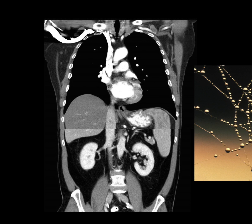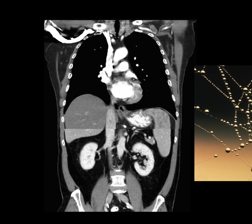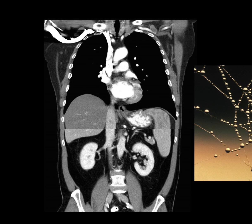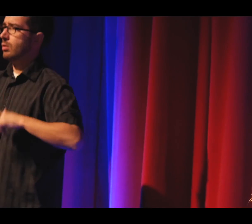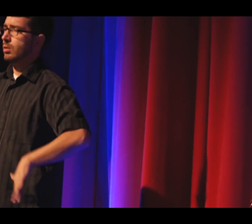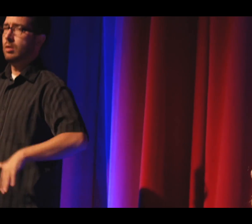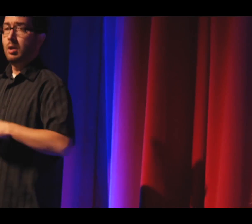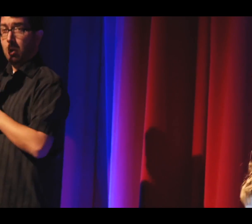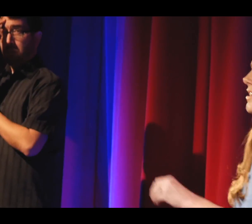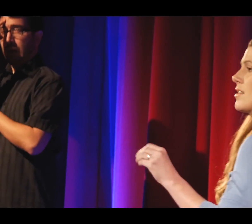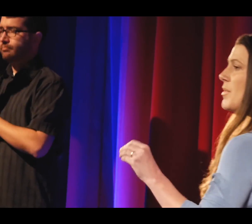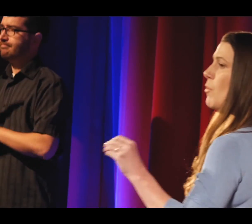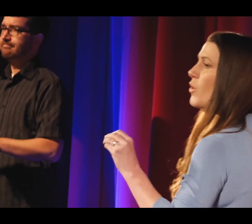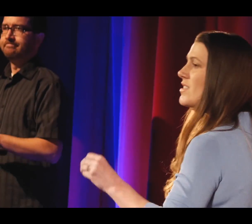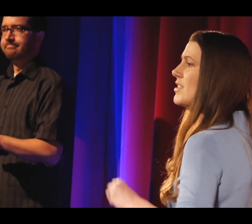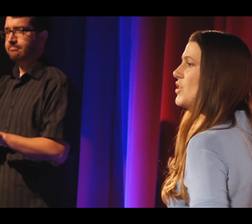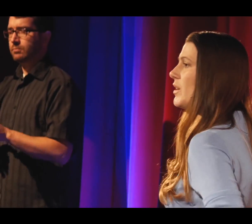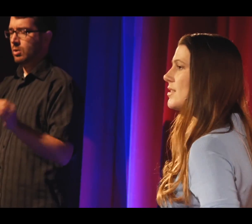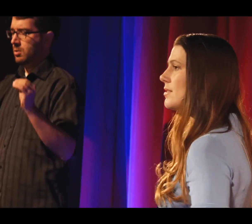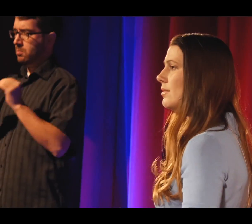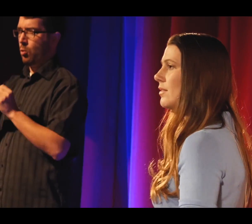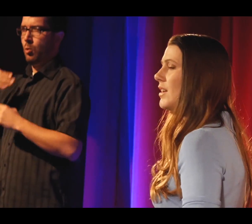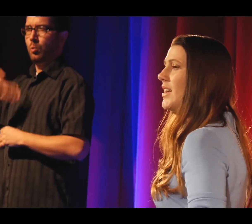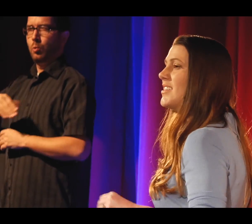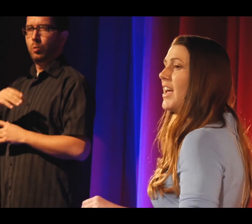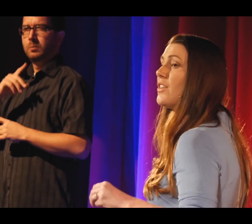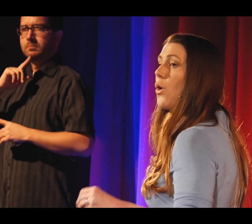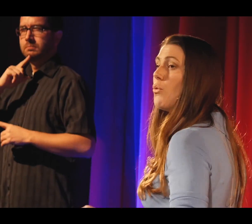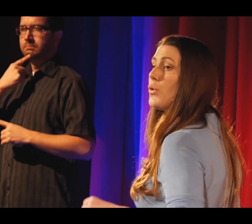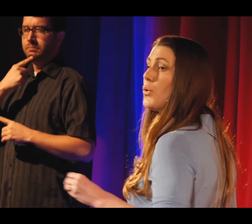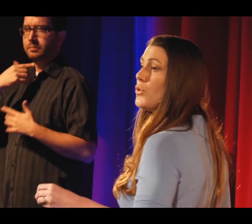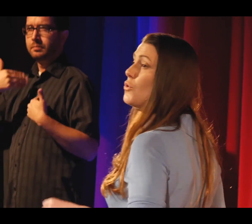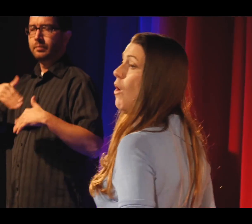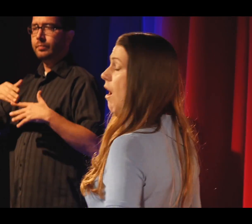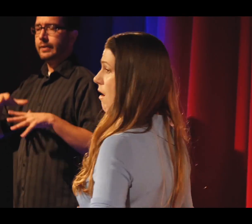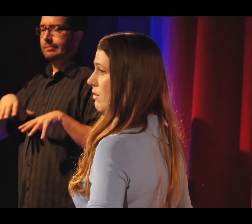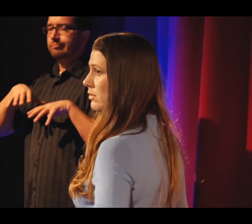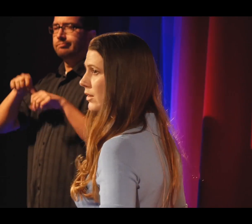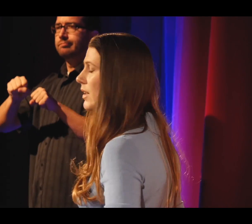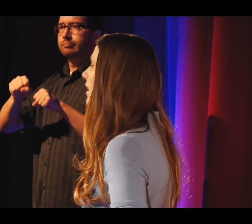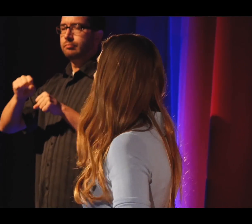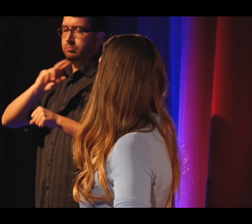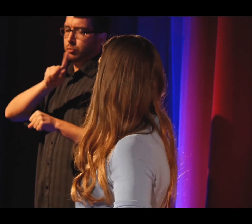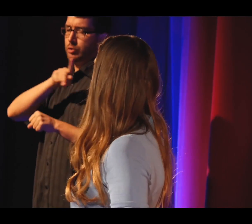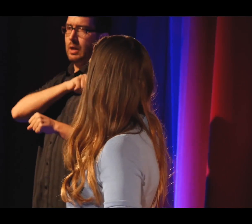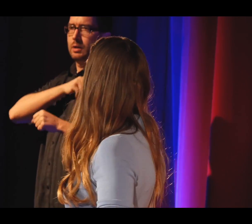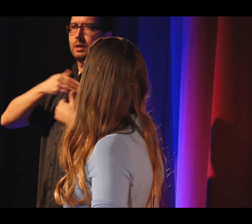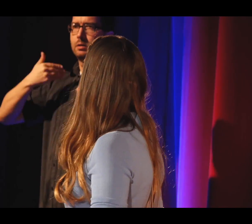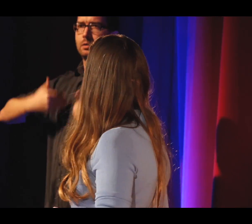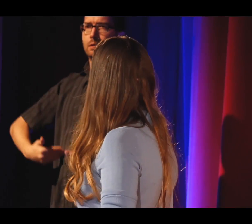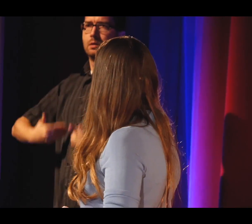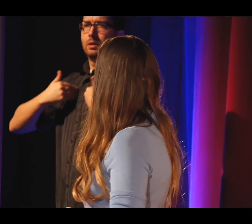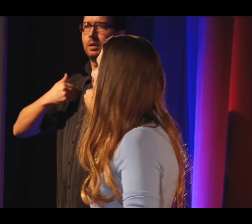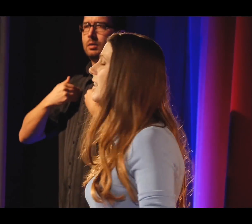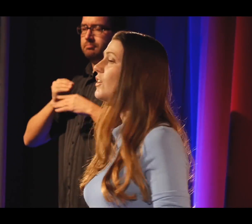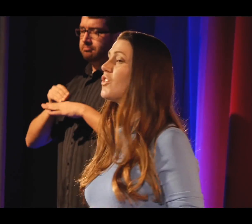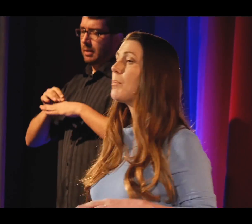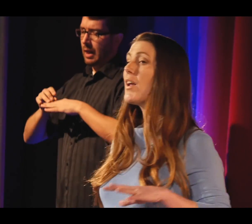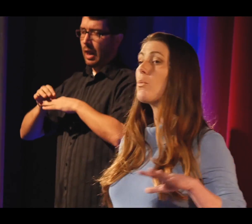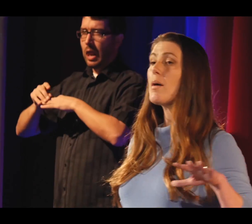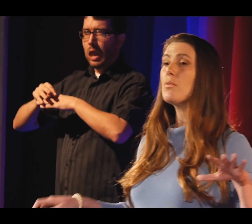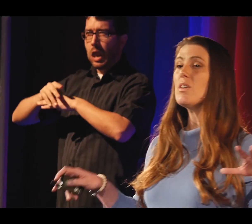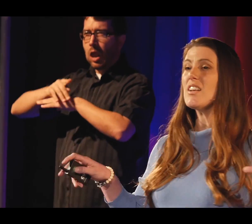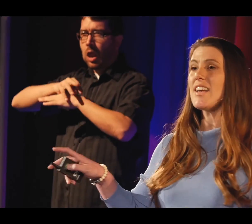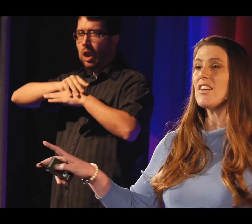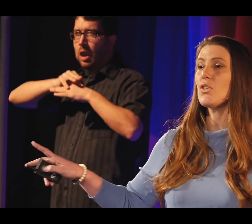cancer doesn't do that. It does something more insidious. It takes over who you are. It invades your brain like